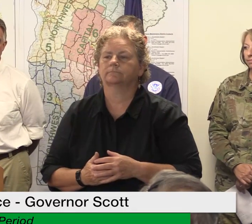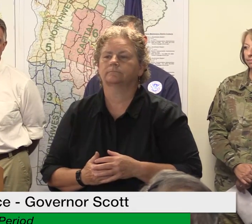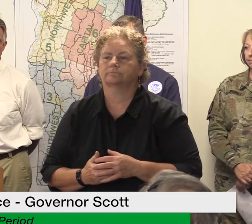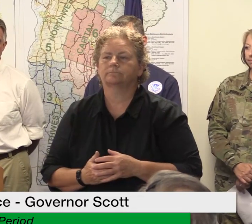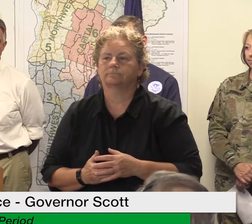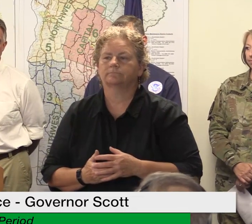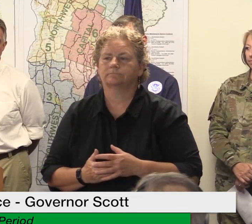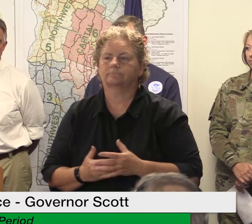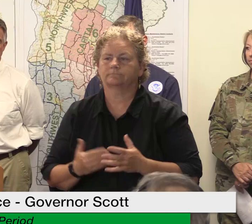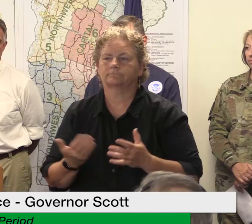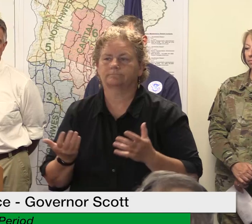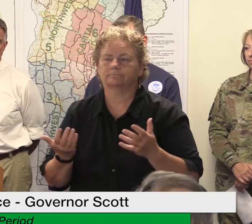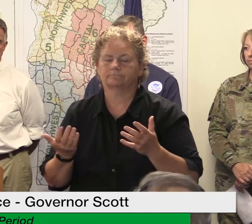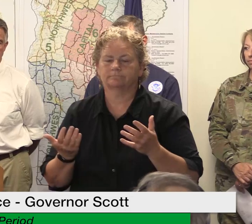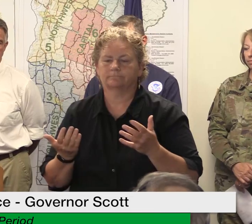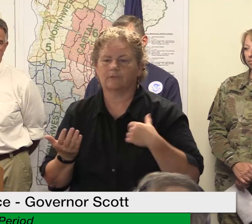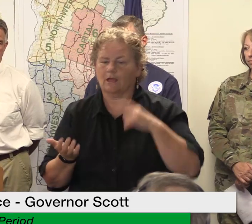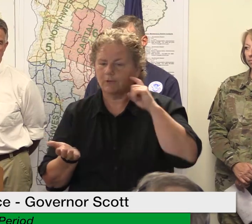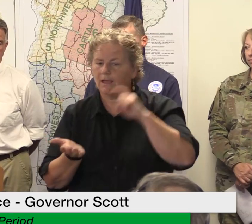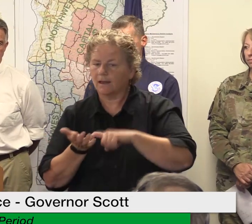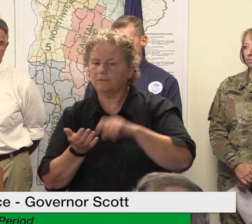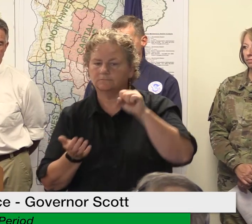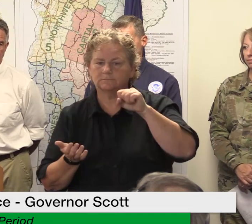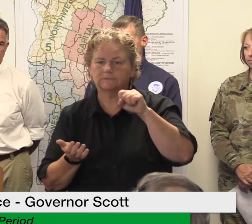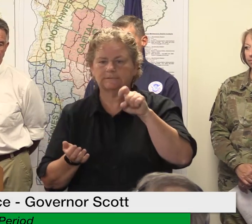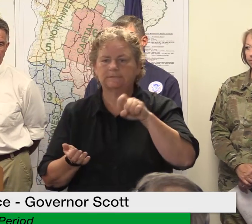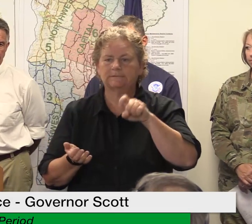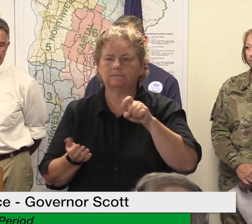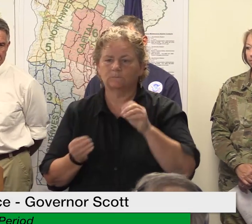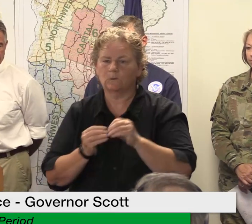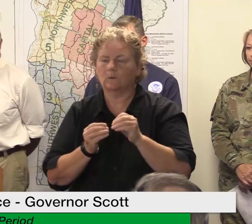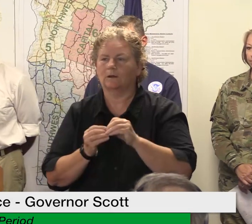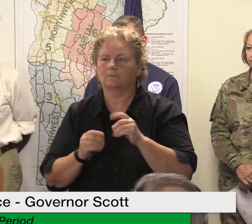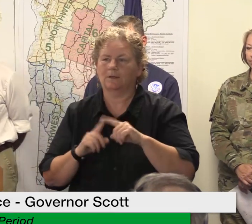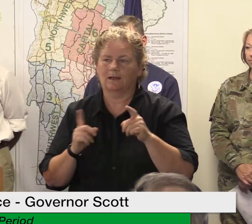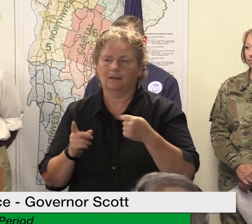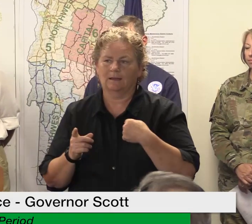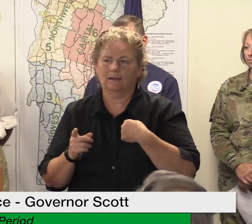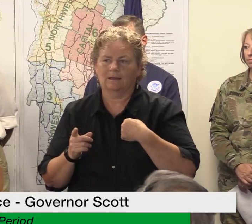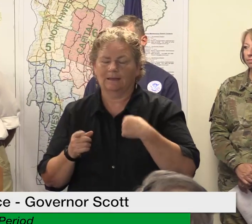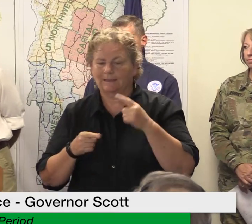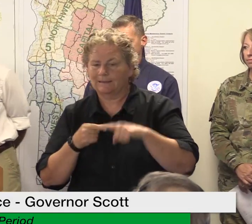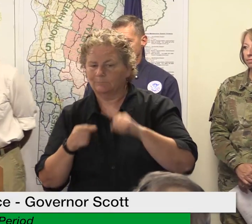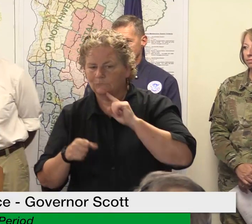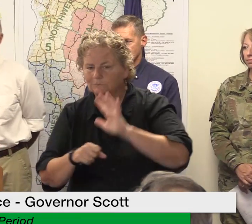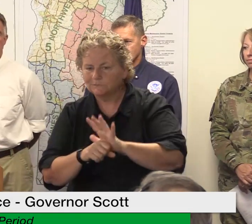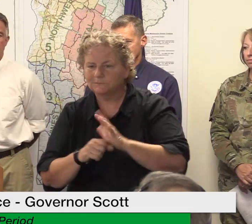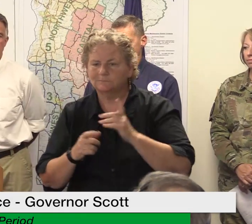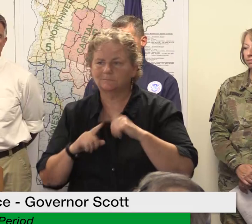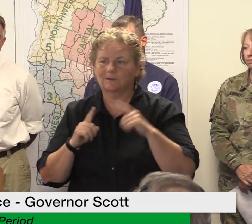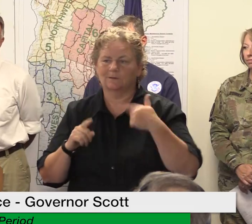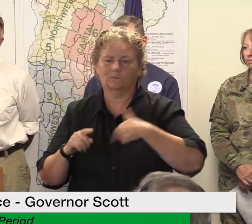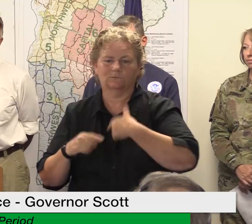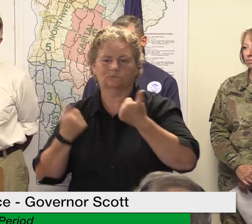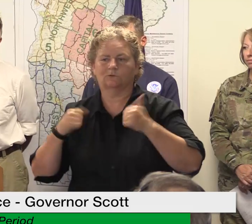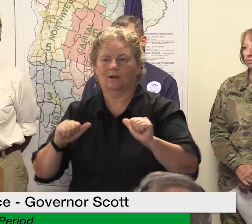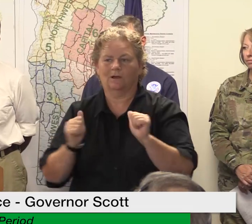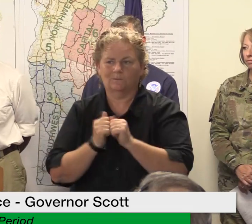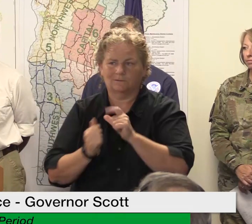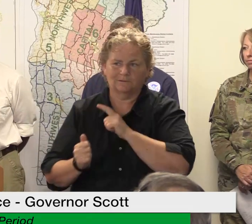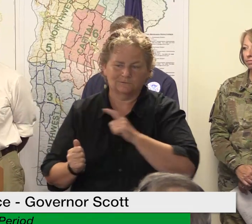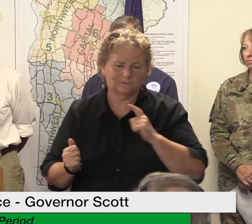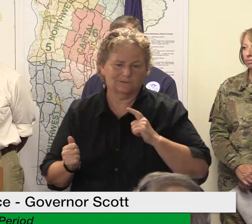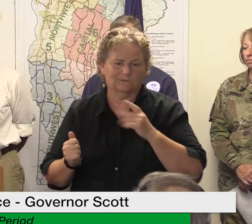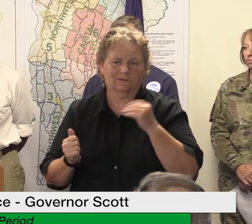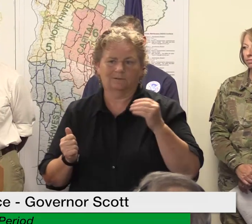additional monies you know you our legislators our leadership is very supportive of getting help to the to